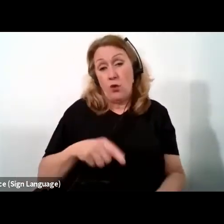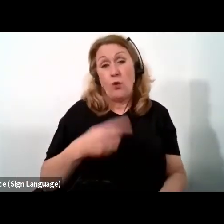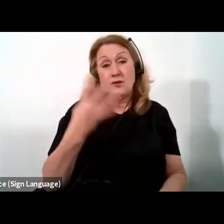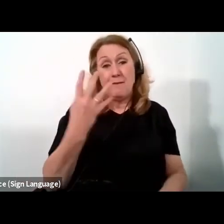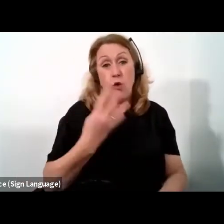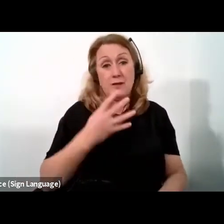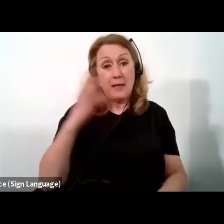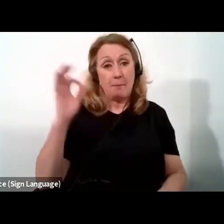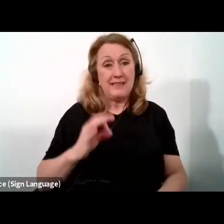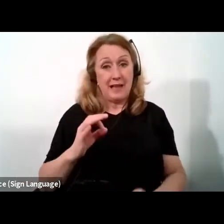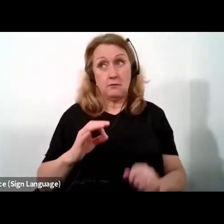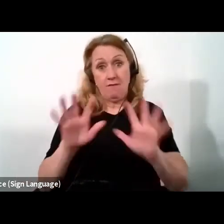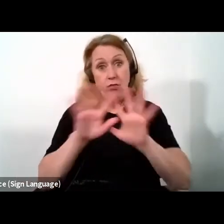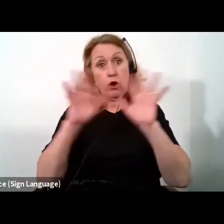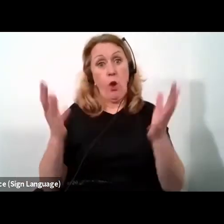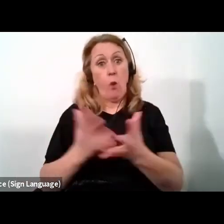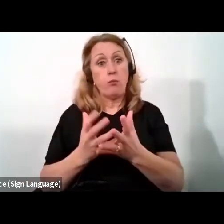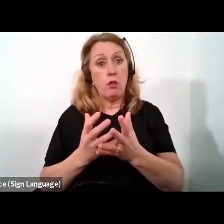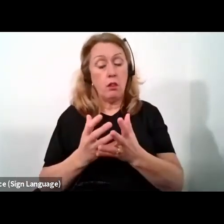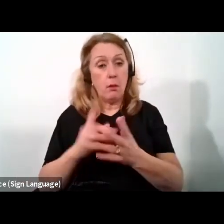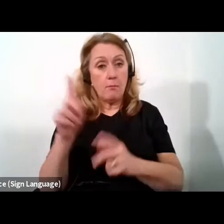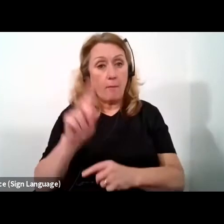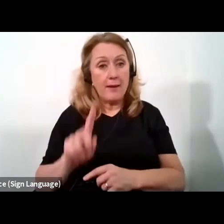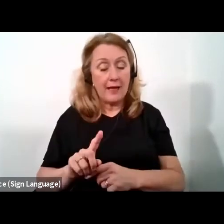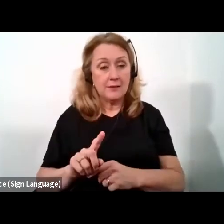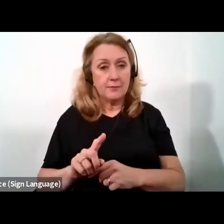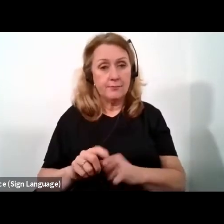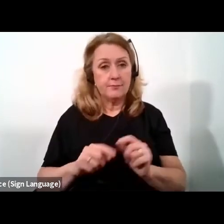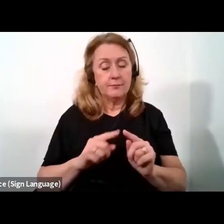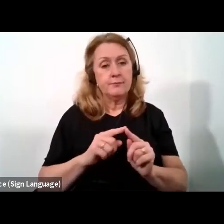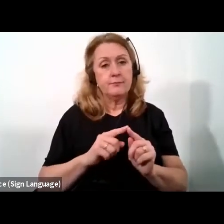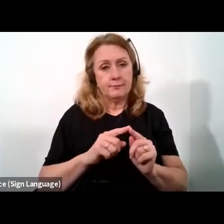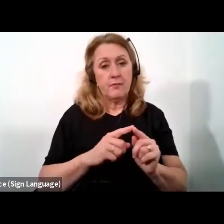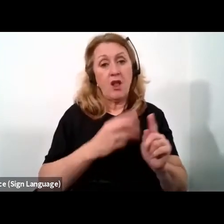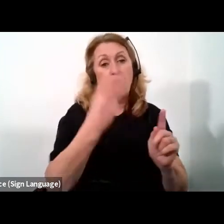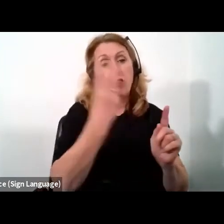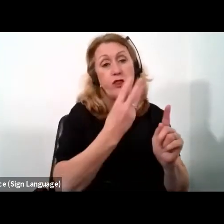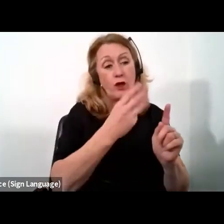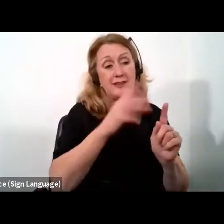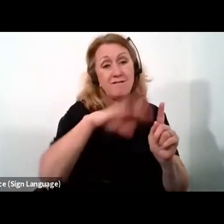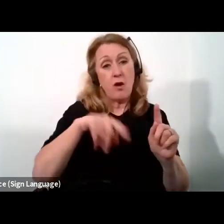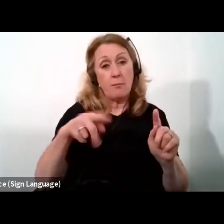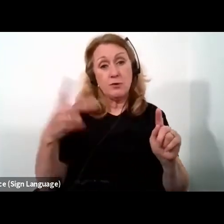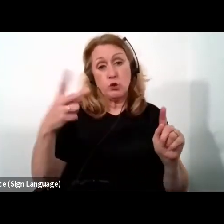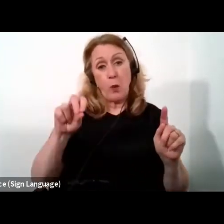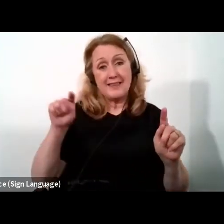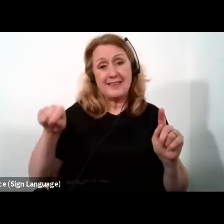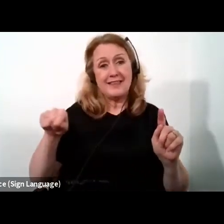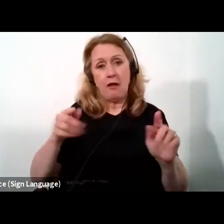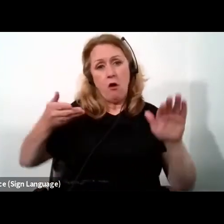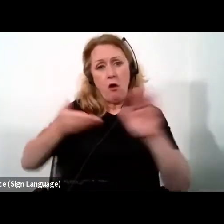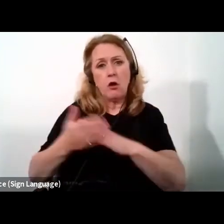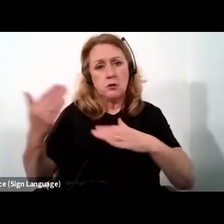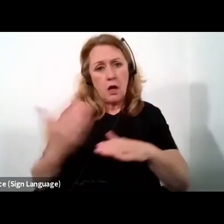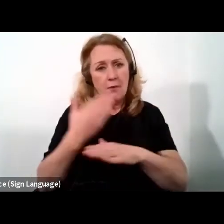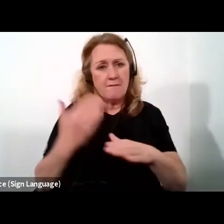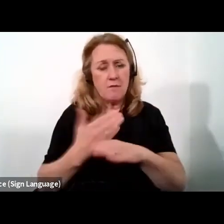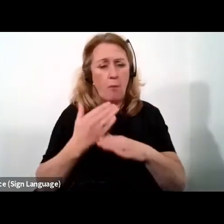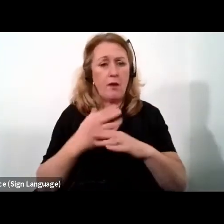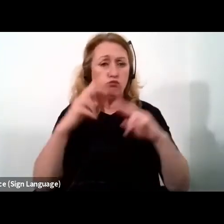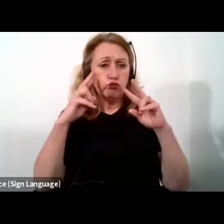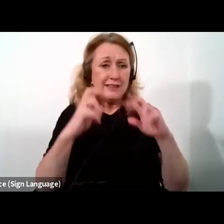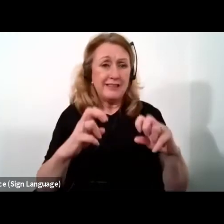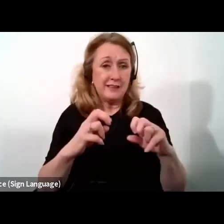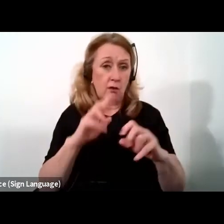of the global population. 13 out of the 20 under-performers in terms of research per